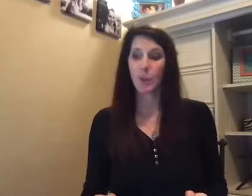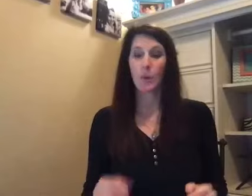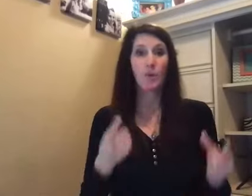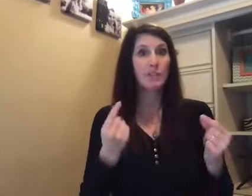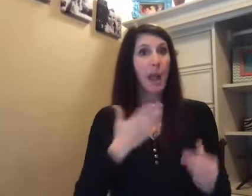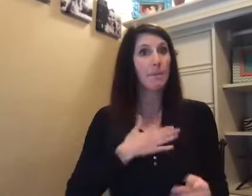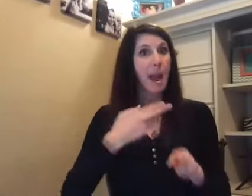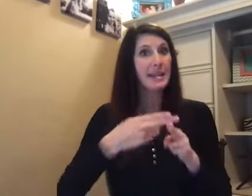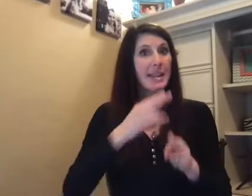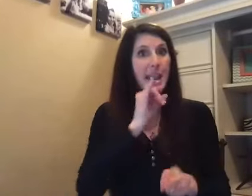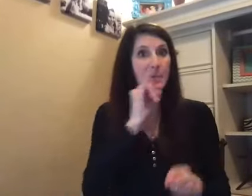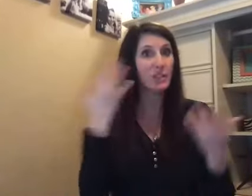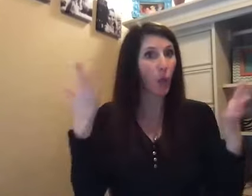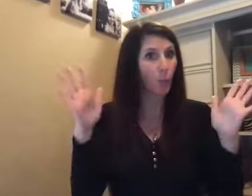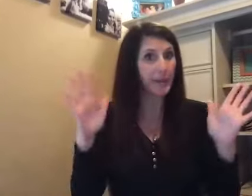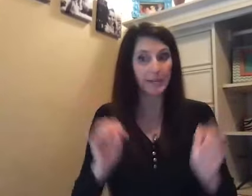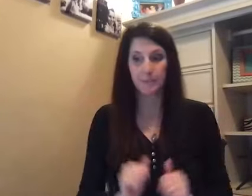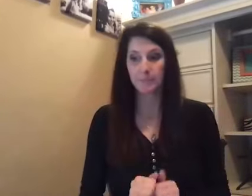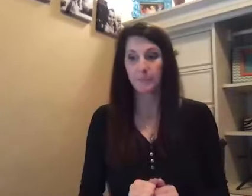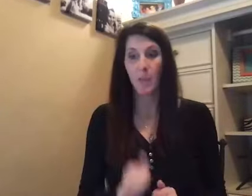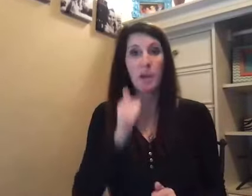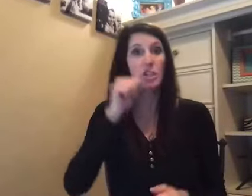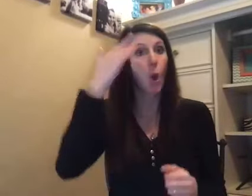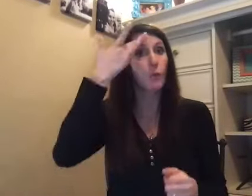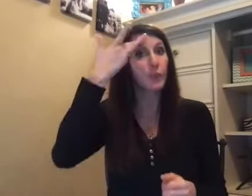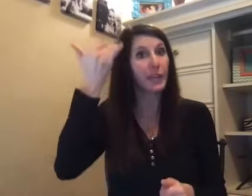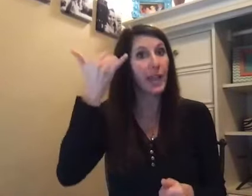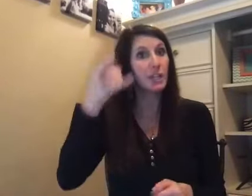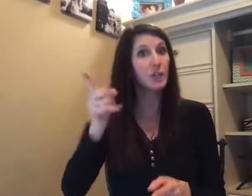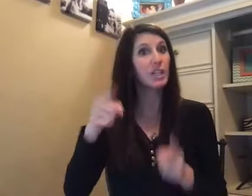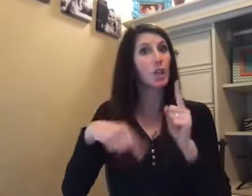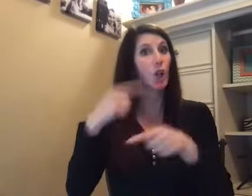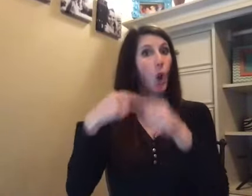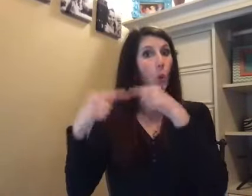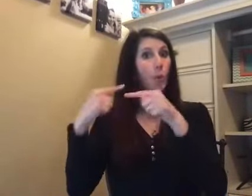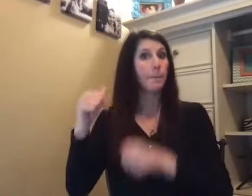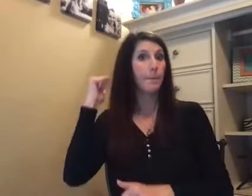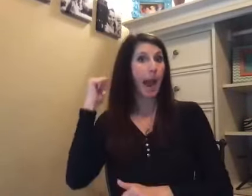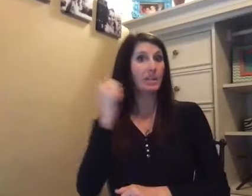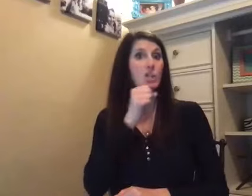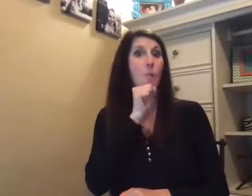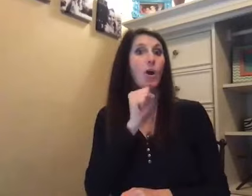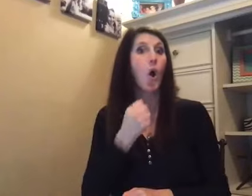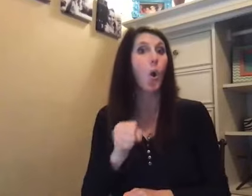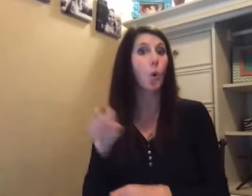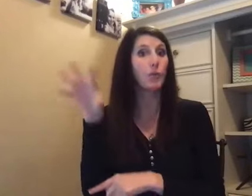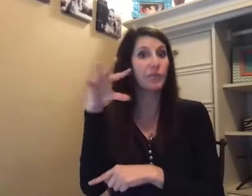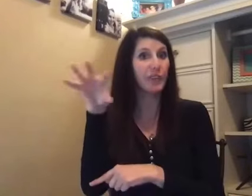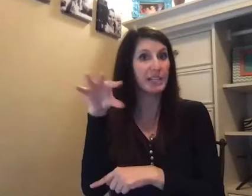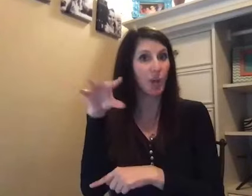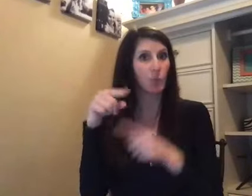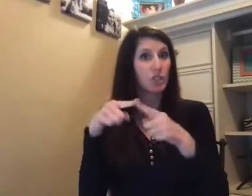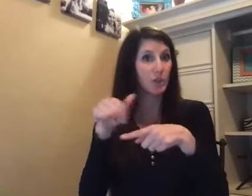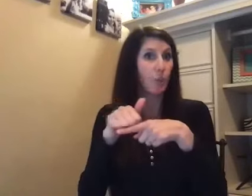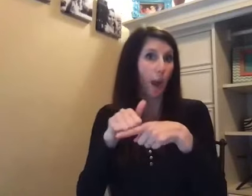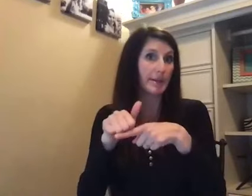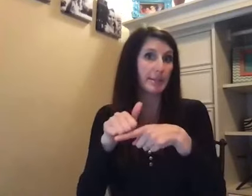So now that my name is already. But don't forget you can go back to my old video. Suppress it.